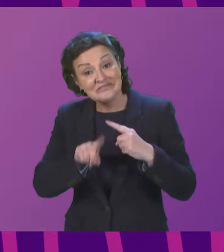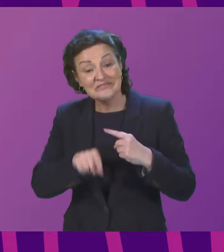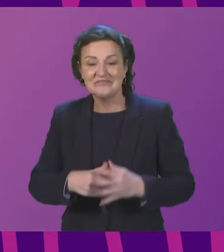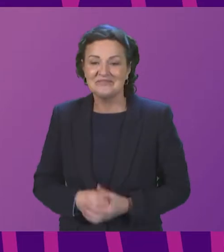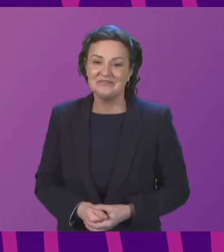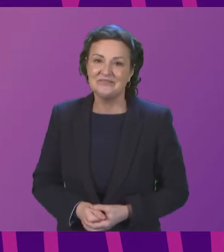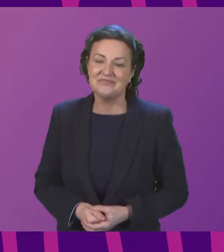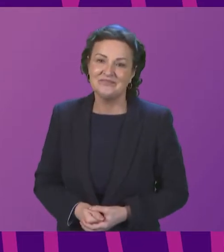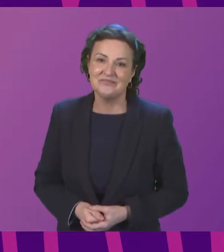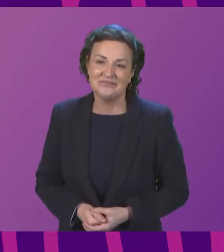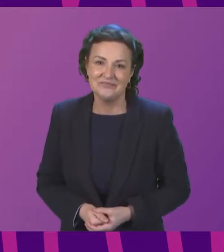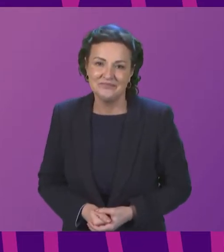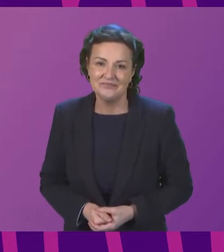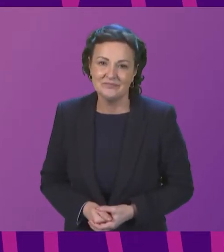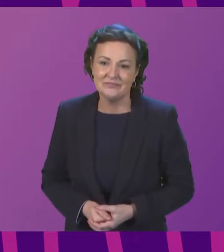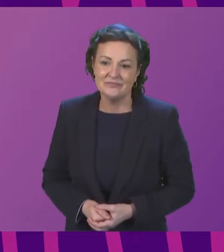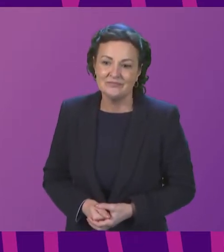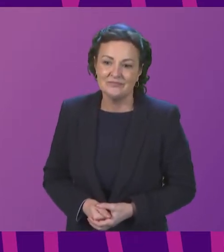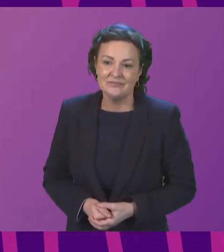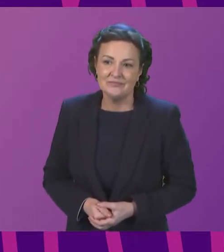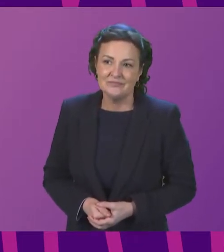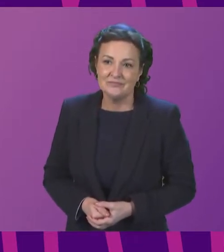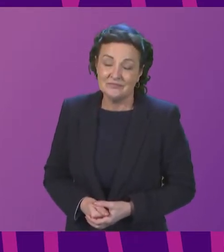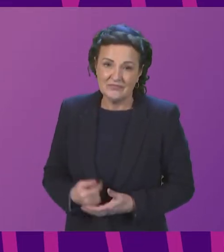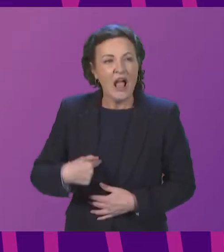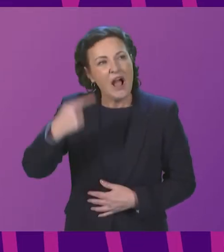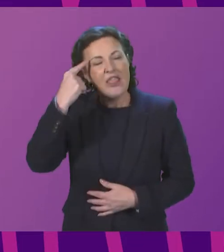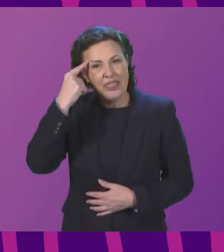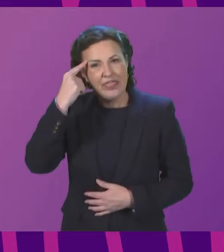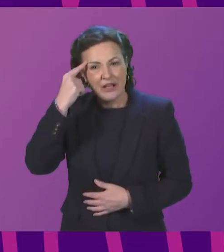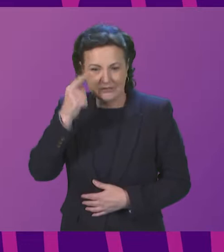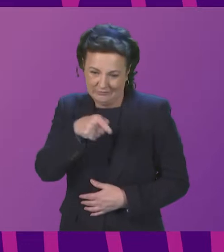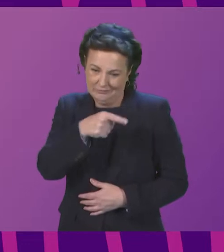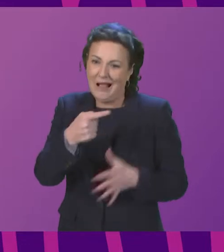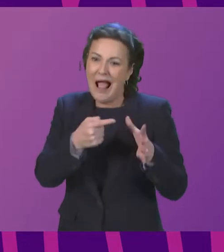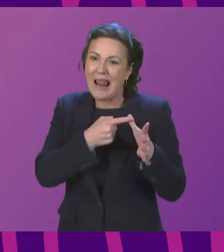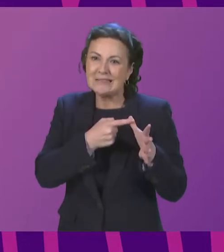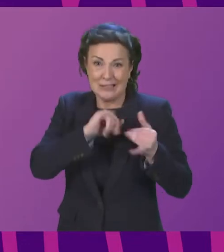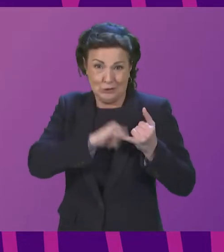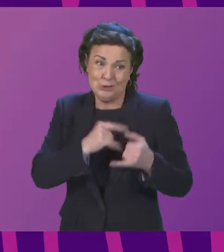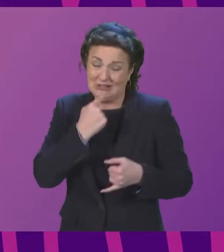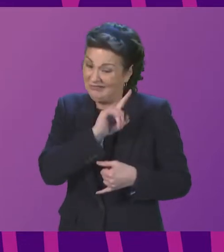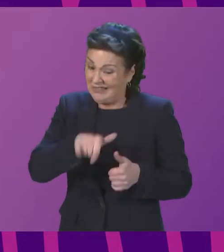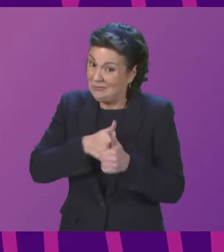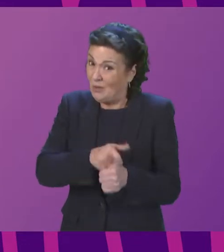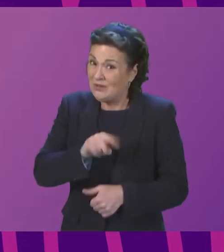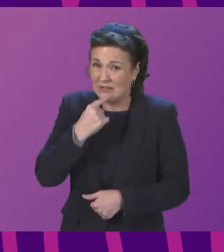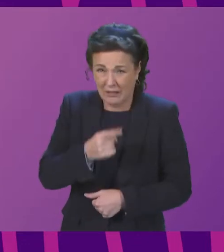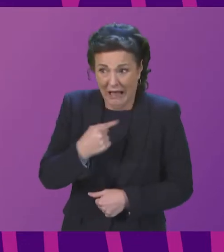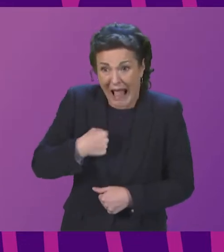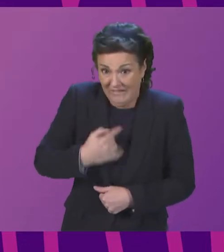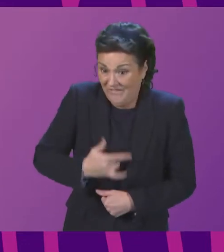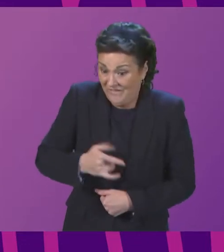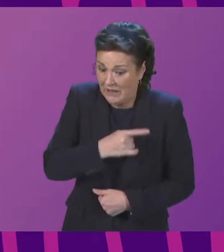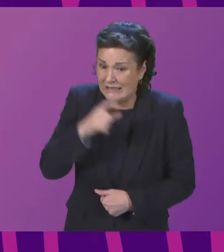I mean, I think given the follow on from Alexander Stewart support that, mean, given that Citizens Advice Scotland